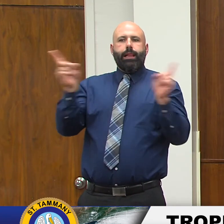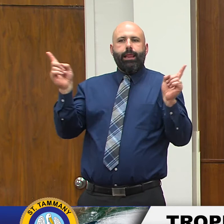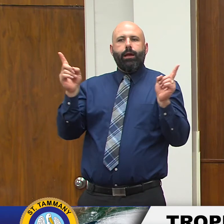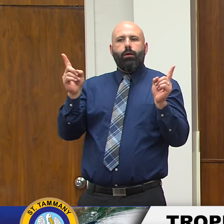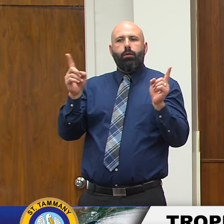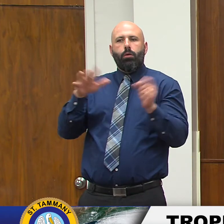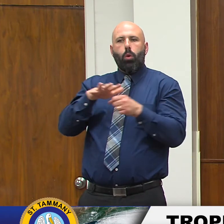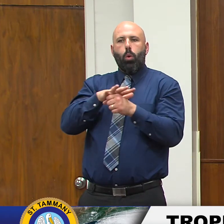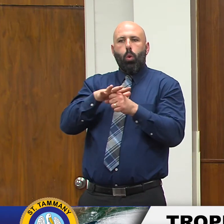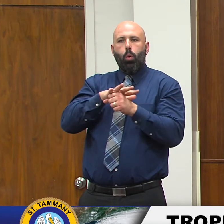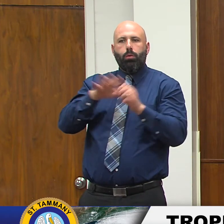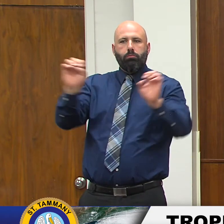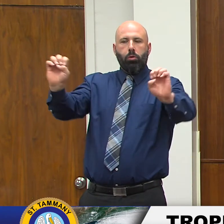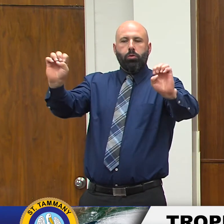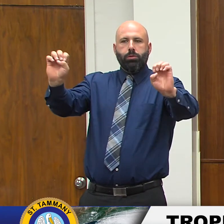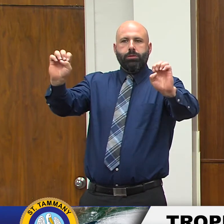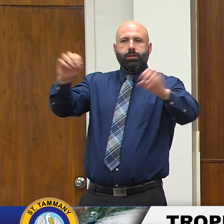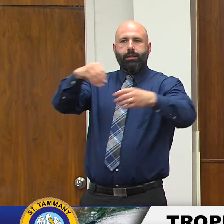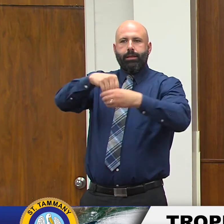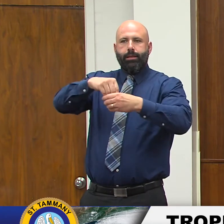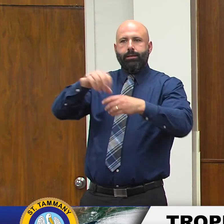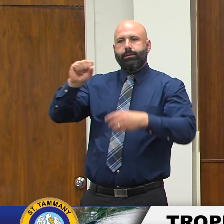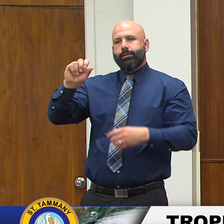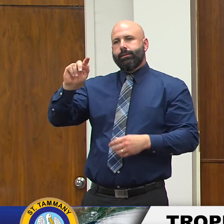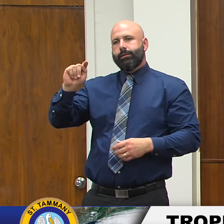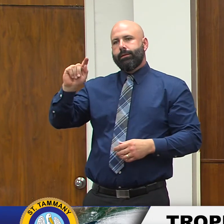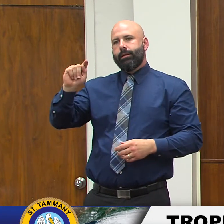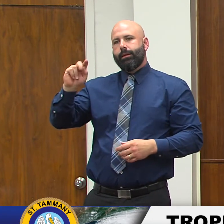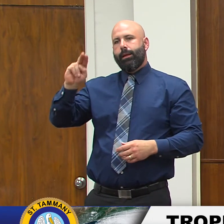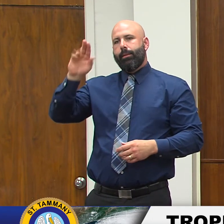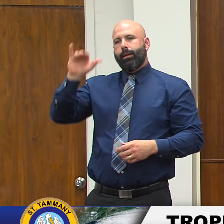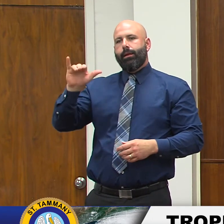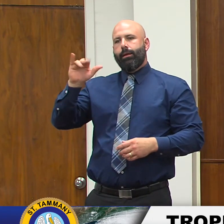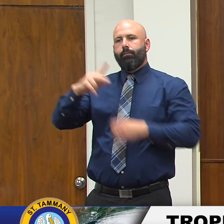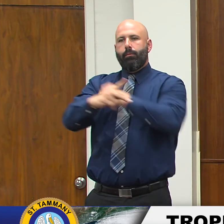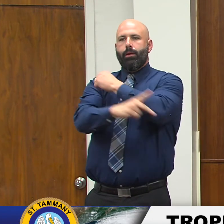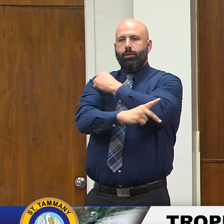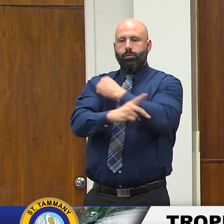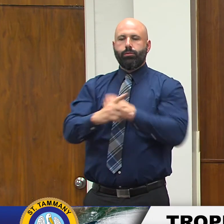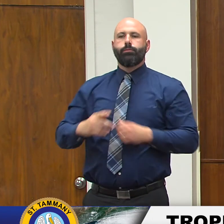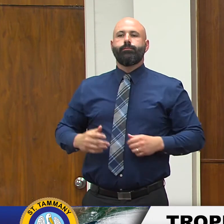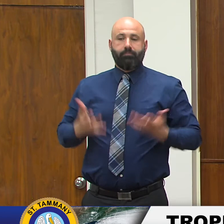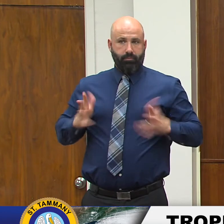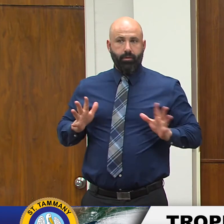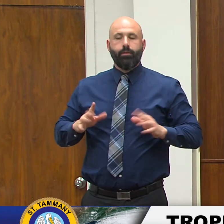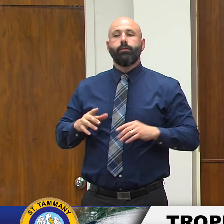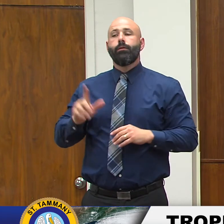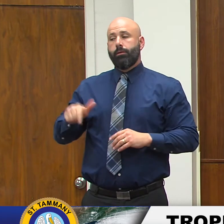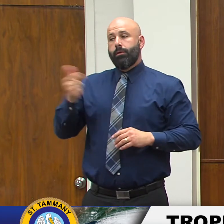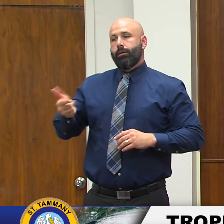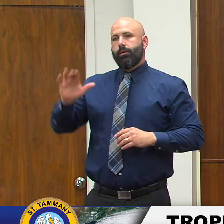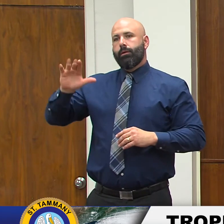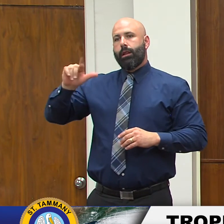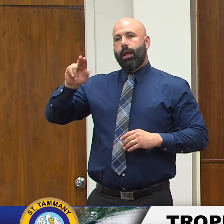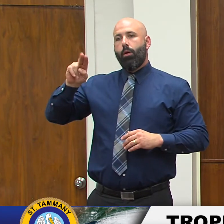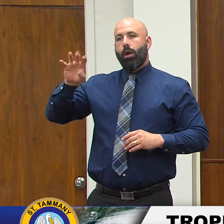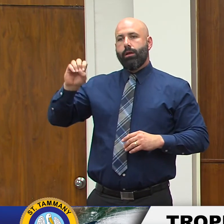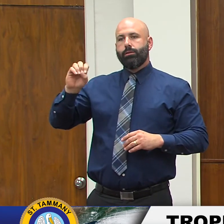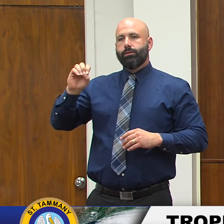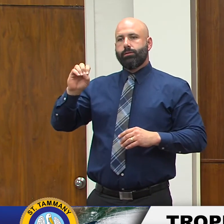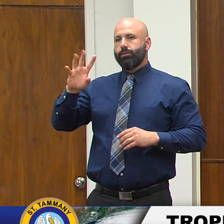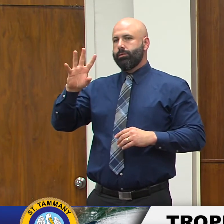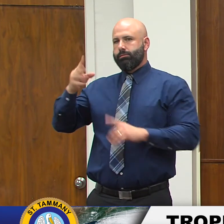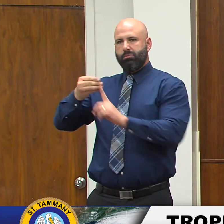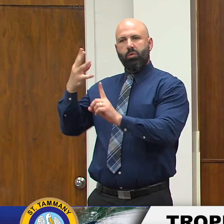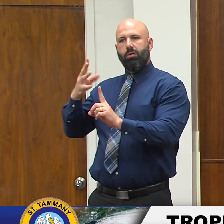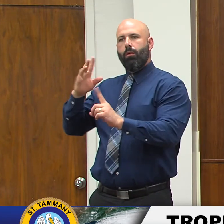so we we we have done so and uh i would like clarence to give us an update on the partial activation here at